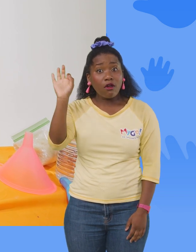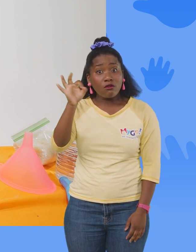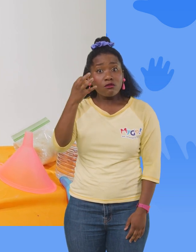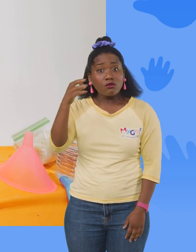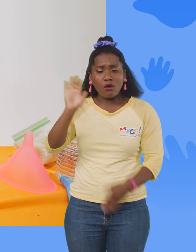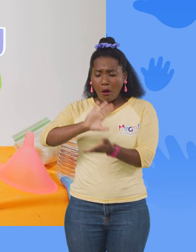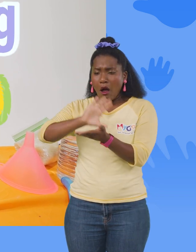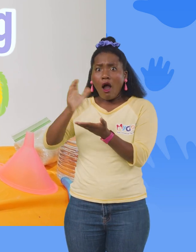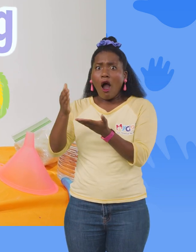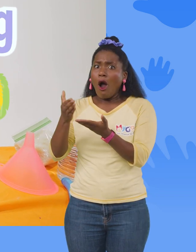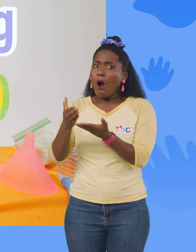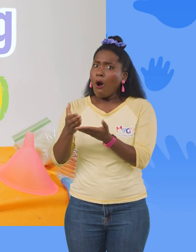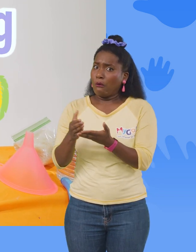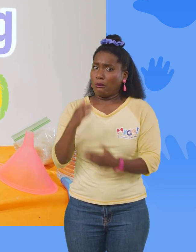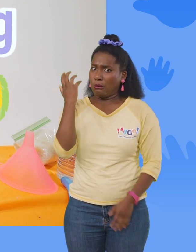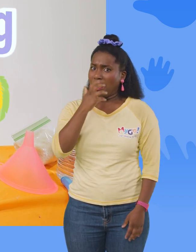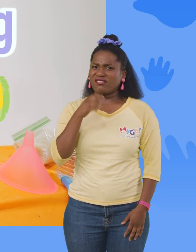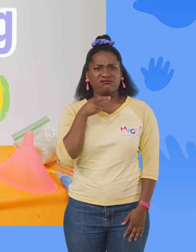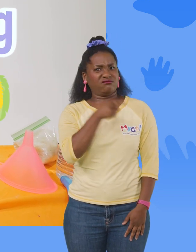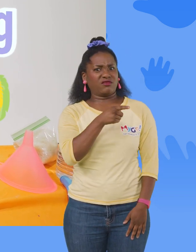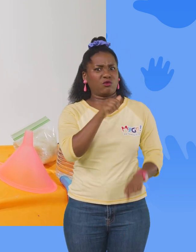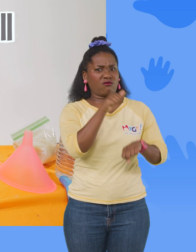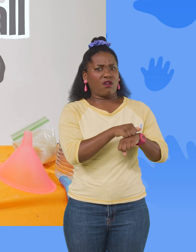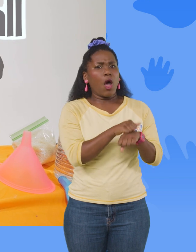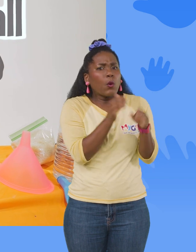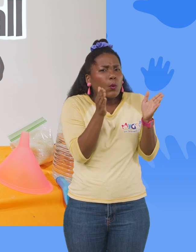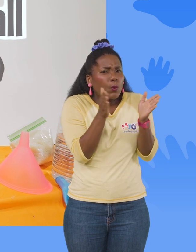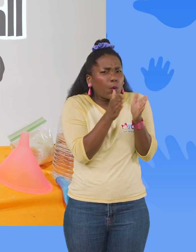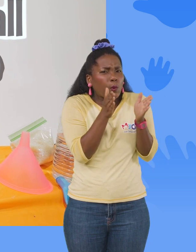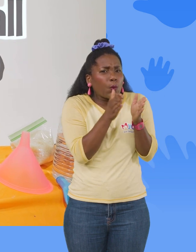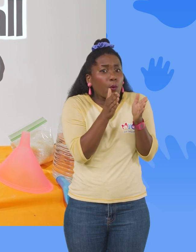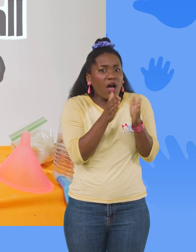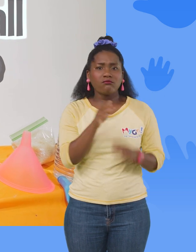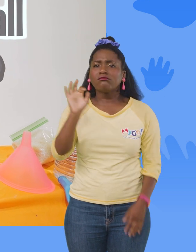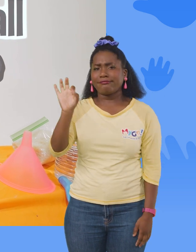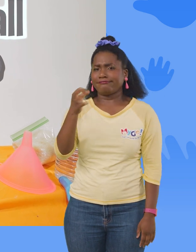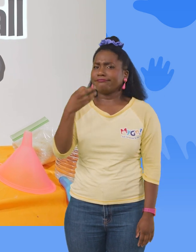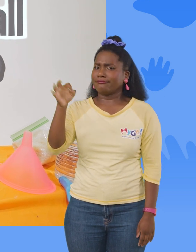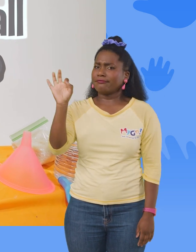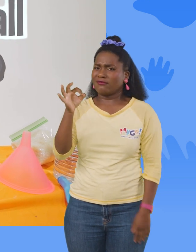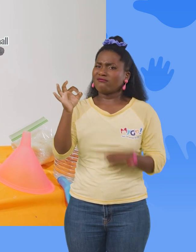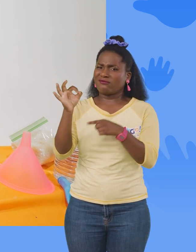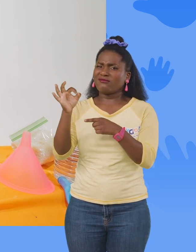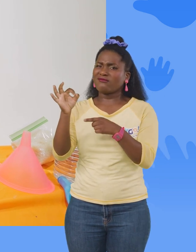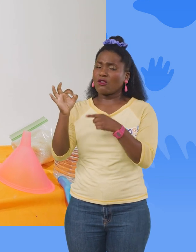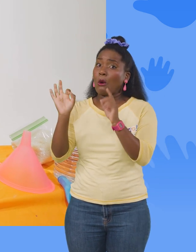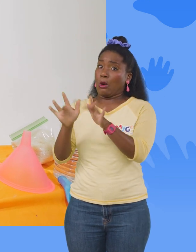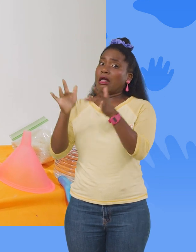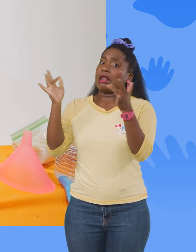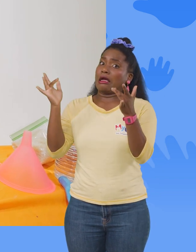were so big and then the rock was so small. But the feathers, yeah, were lighter than the